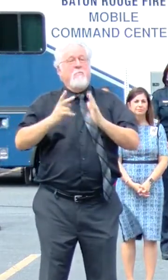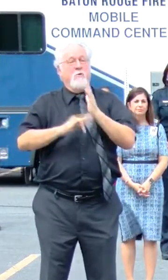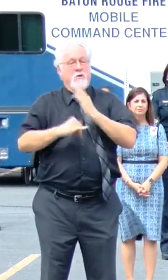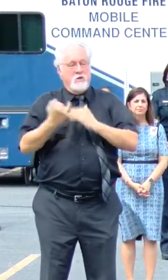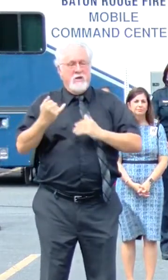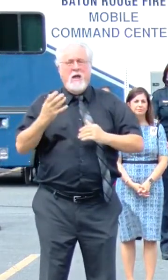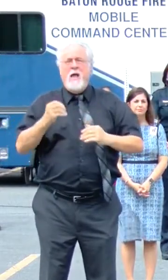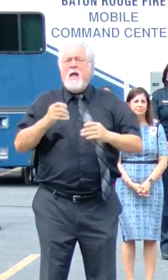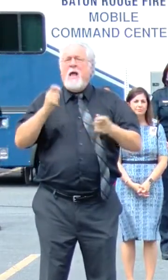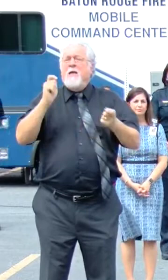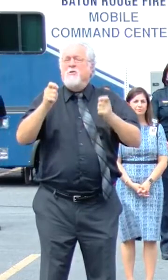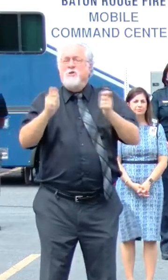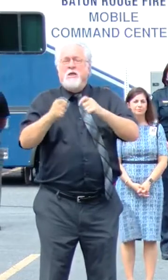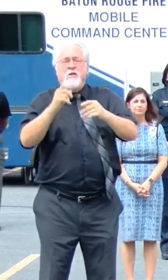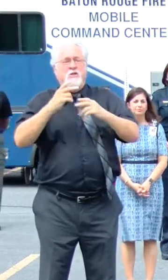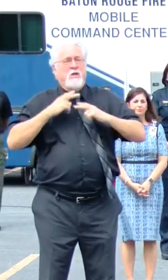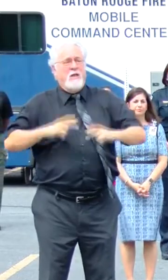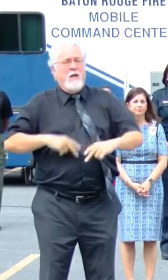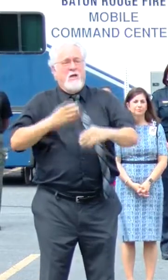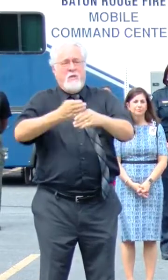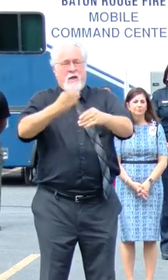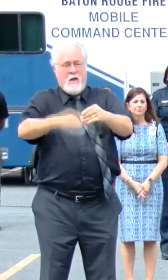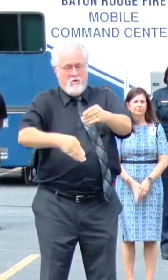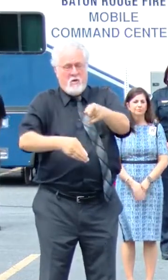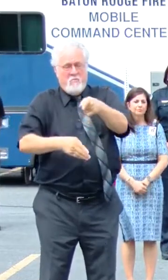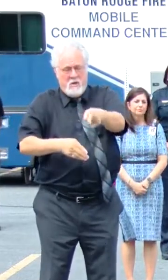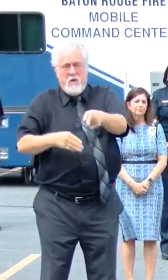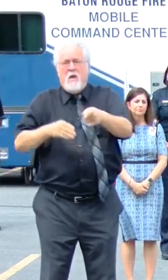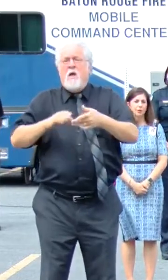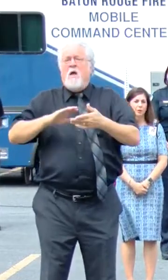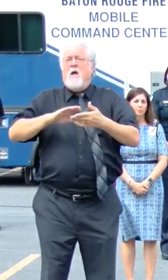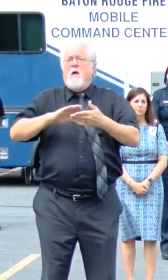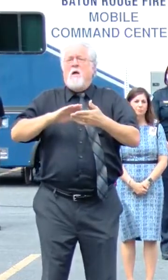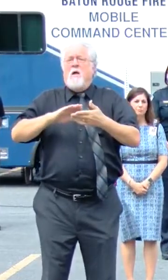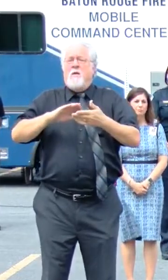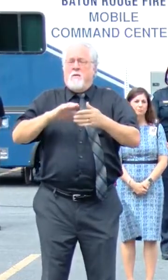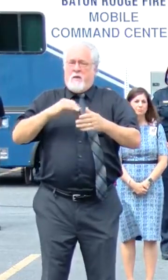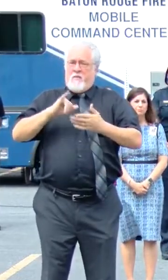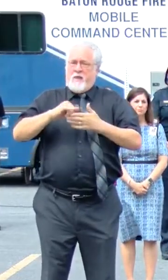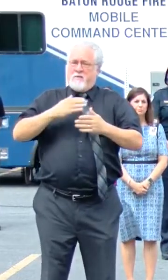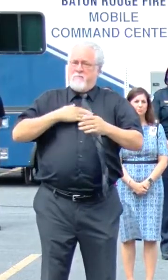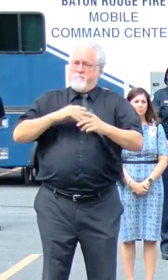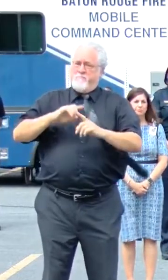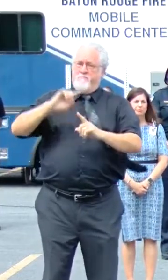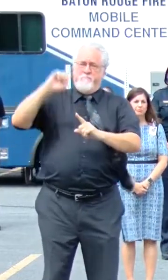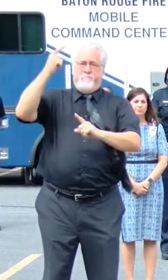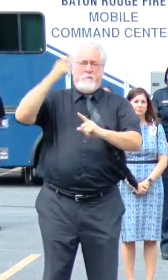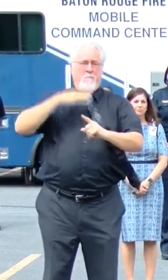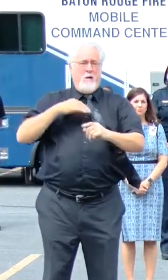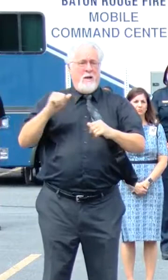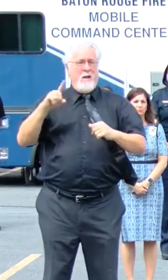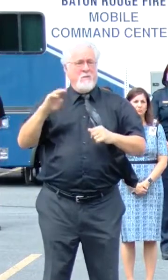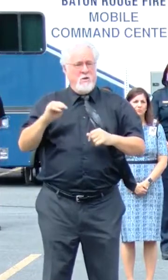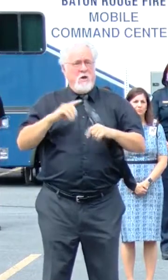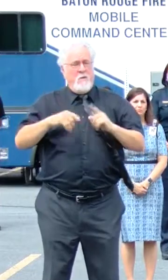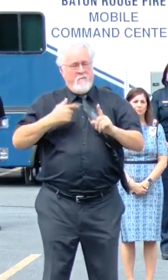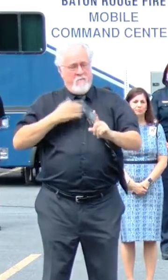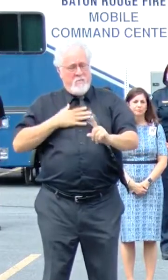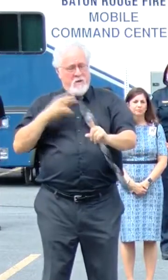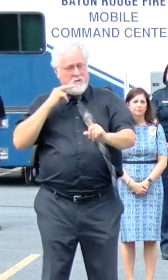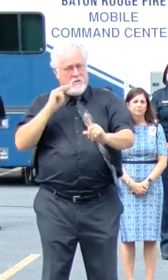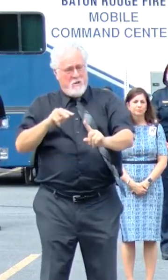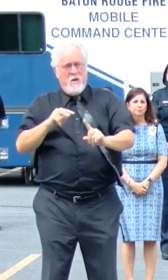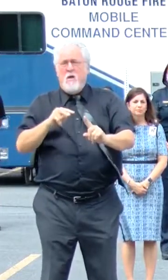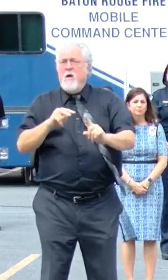health outcomes for our citizens has not only been a hallmark of my administration, but from my vantage point,